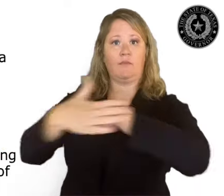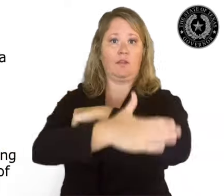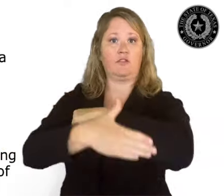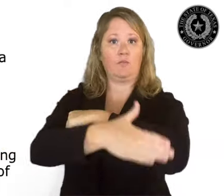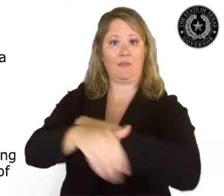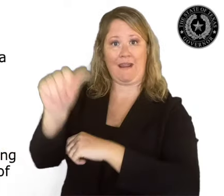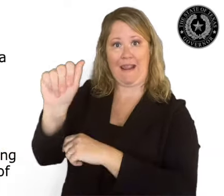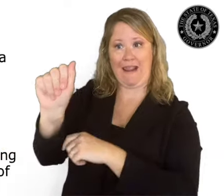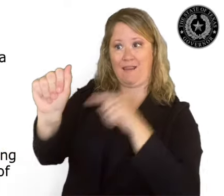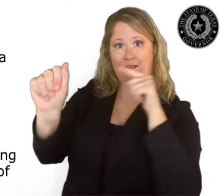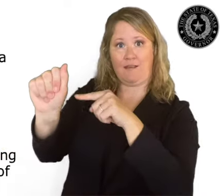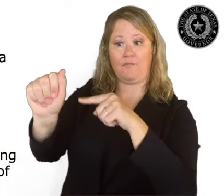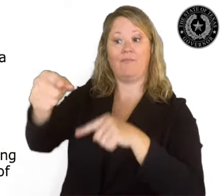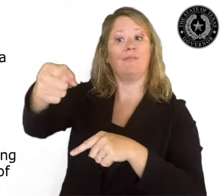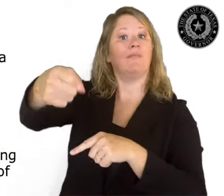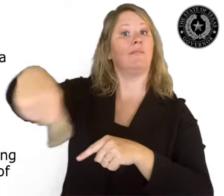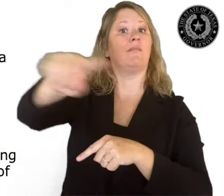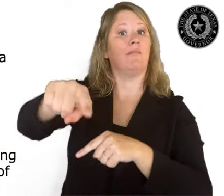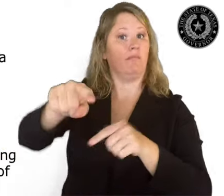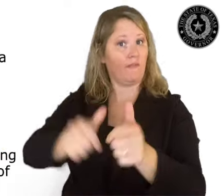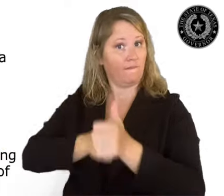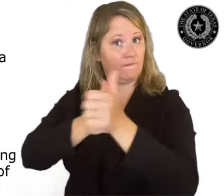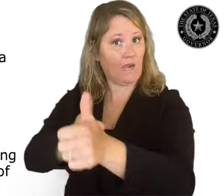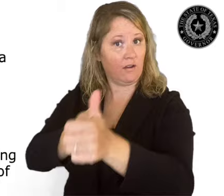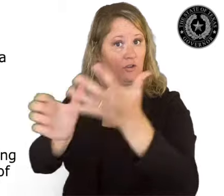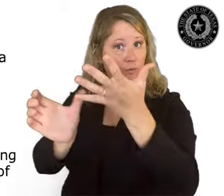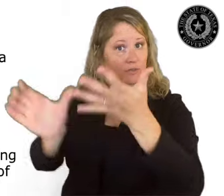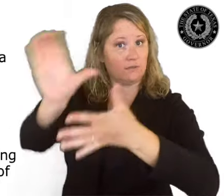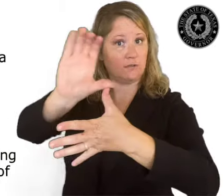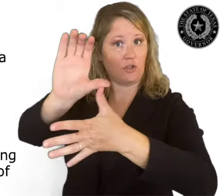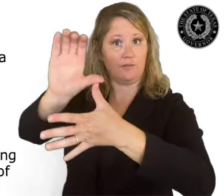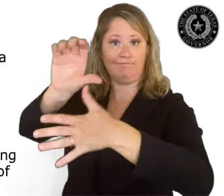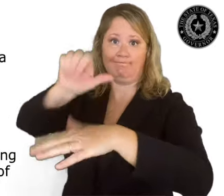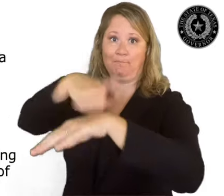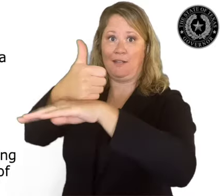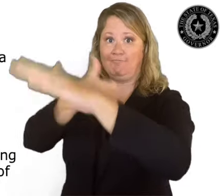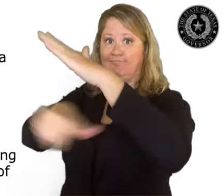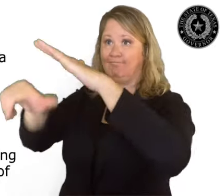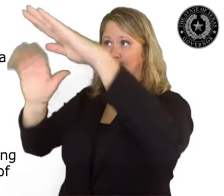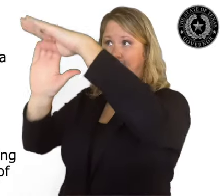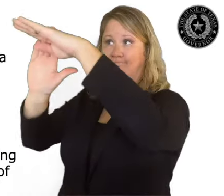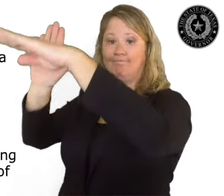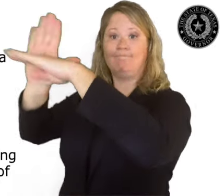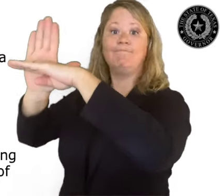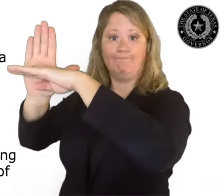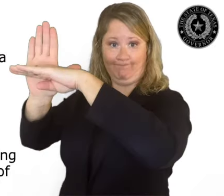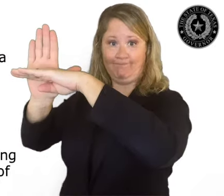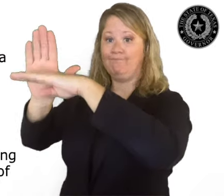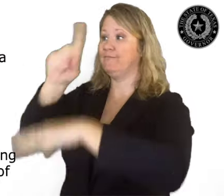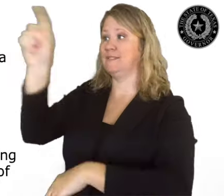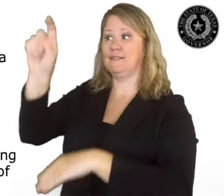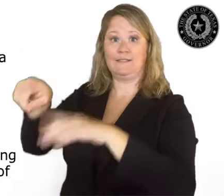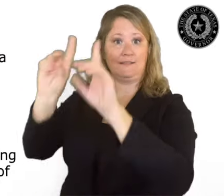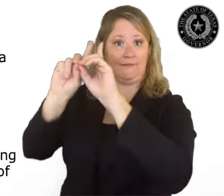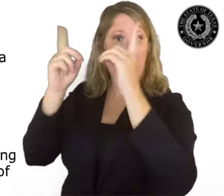Management, or TDEM, regarding minimal cases of COVID-19, and